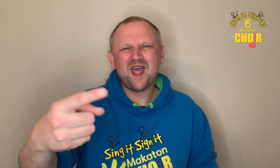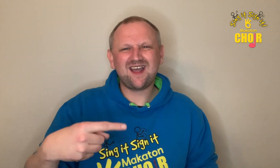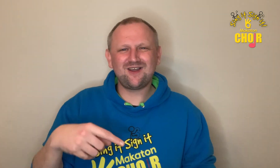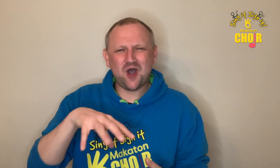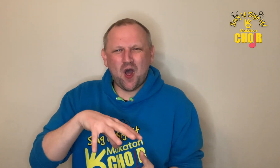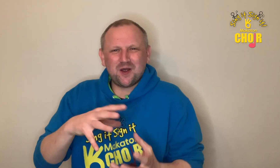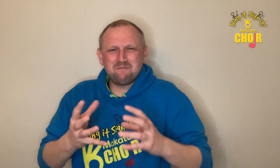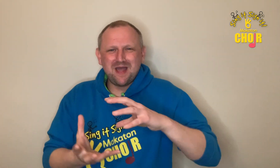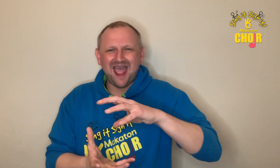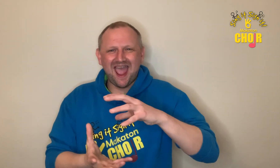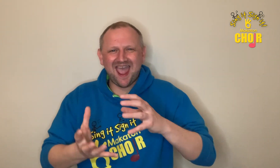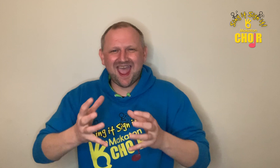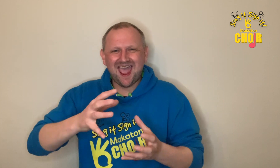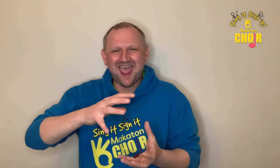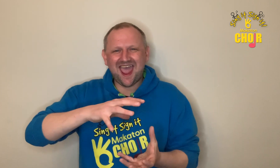gonna make